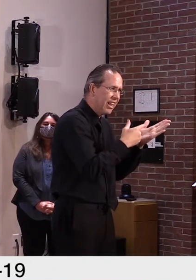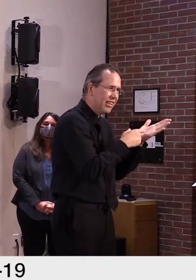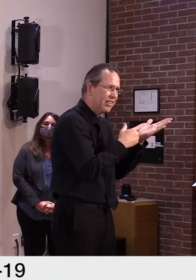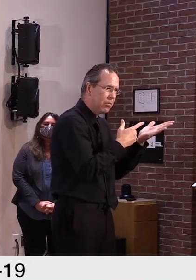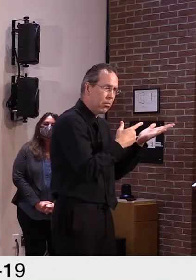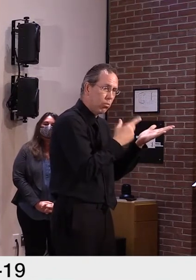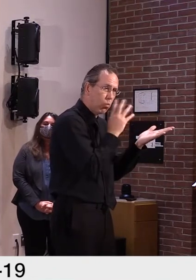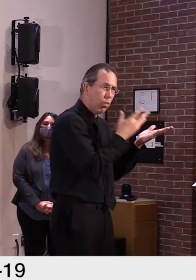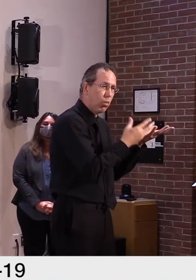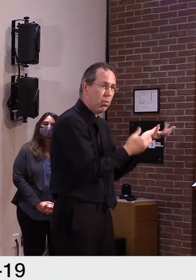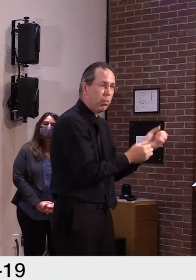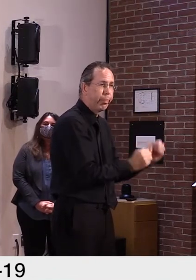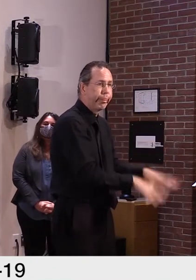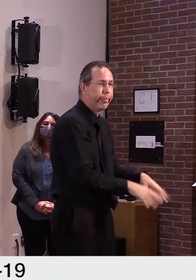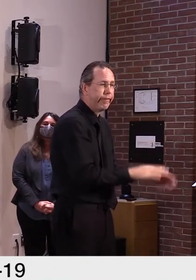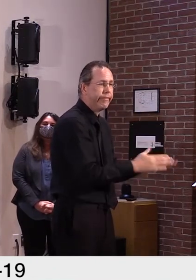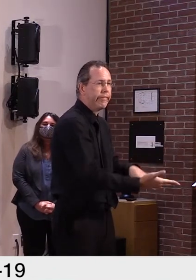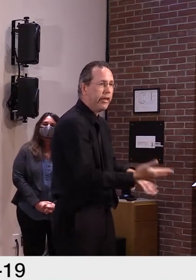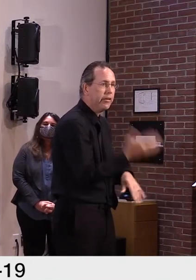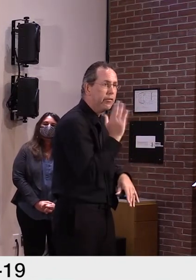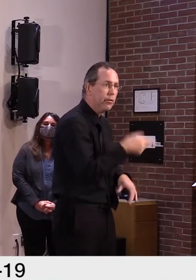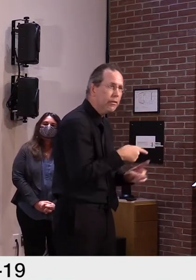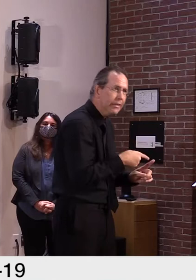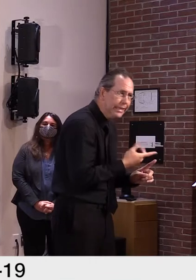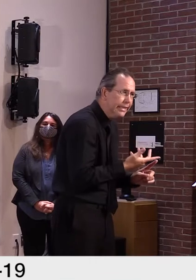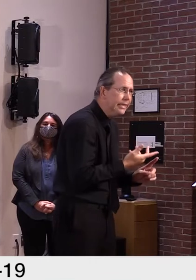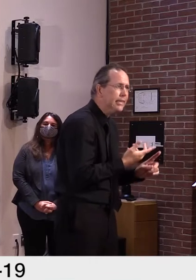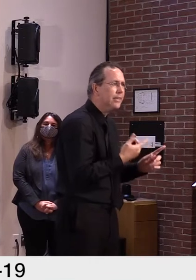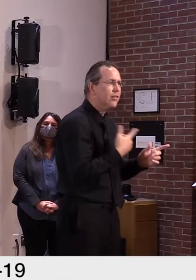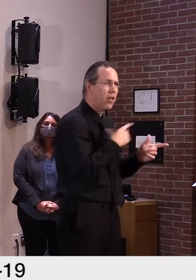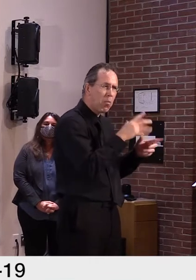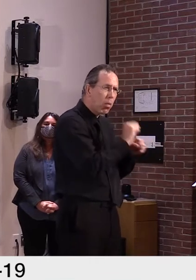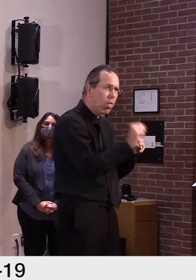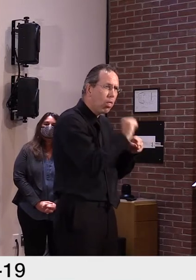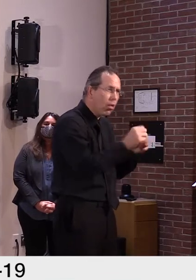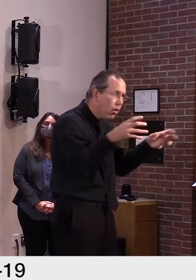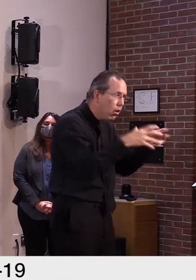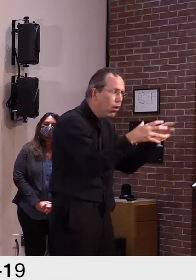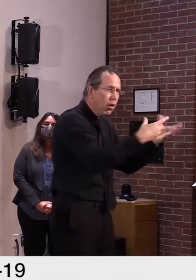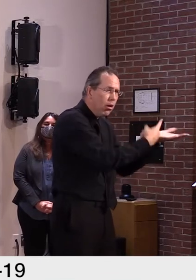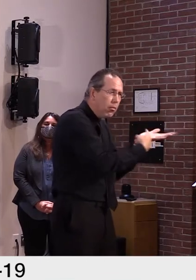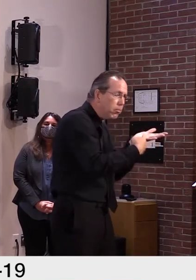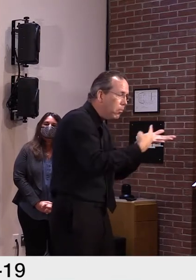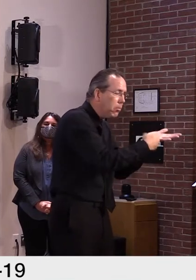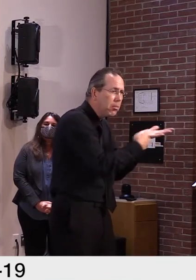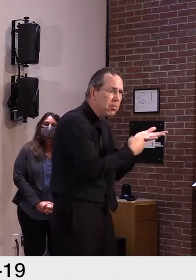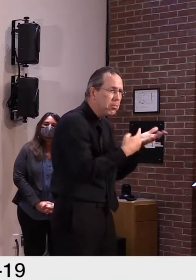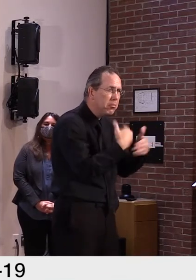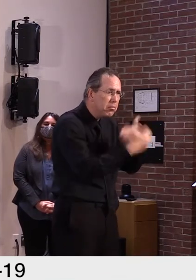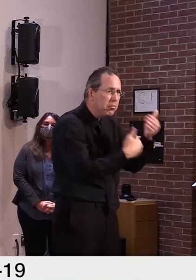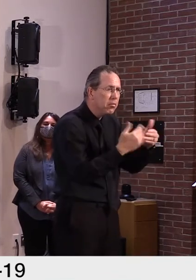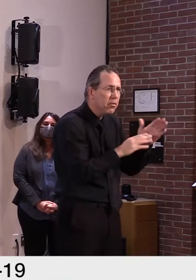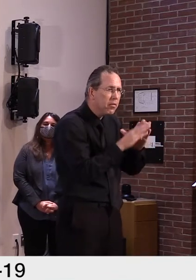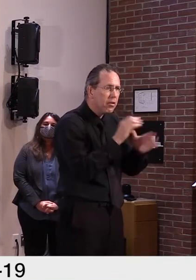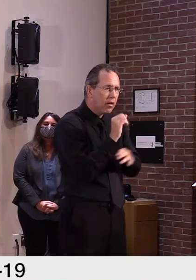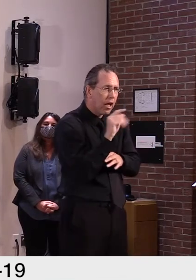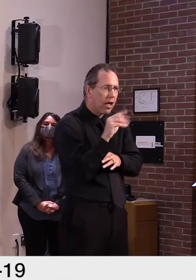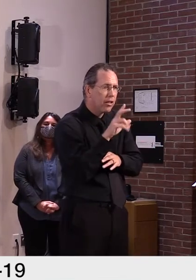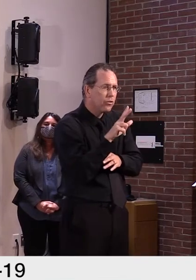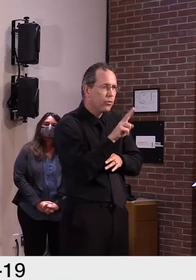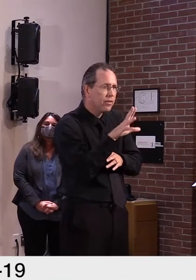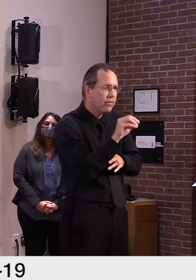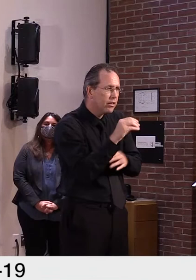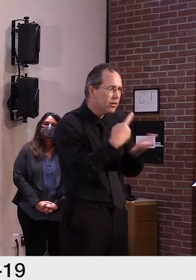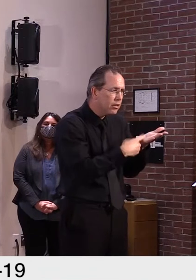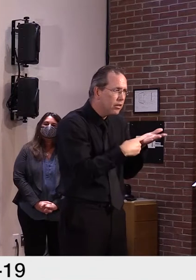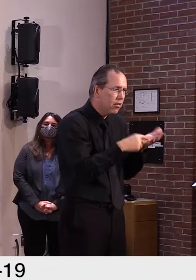different entities working together. Again, over these last two years, put a lot of work into this. And I think it's